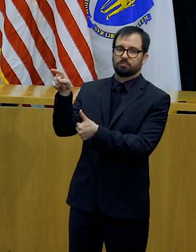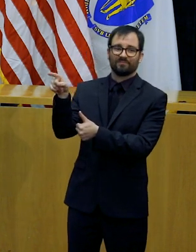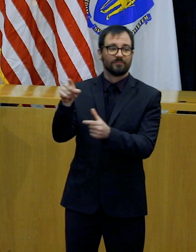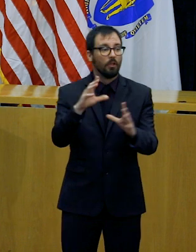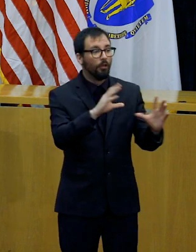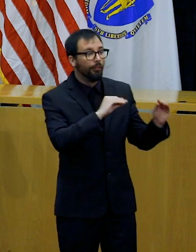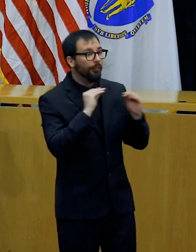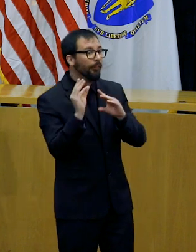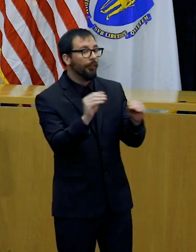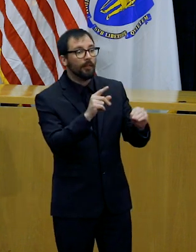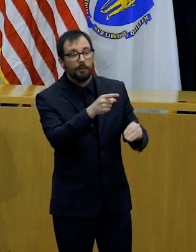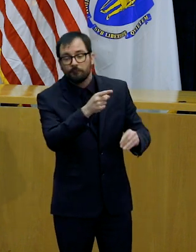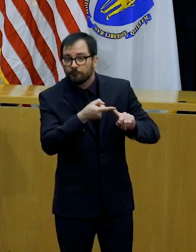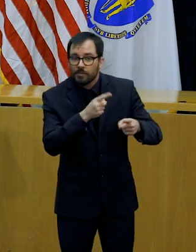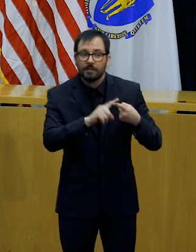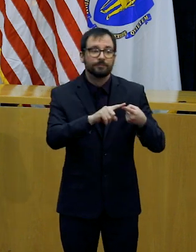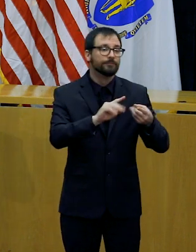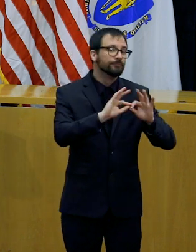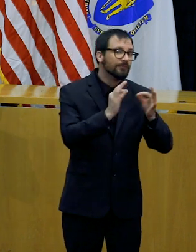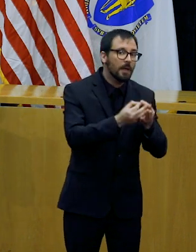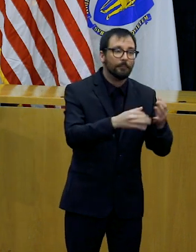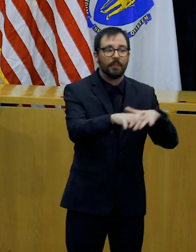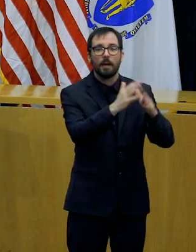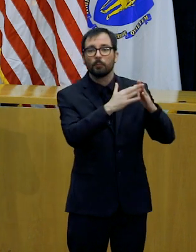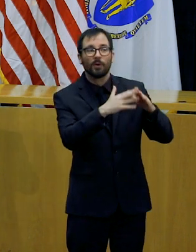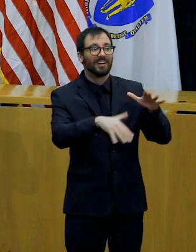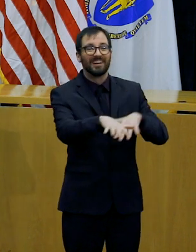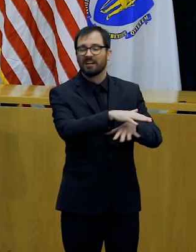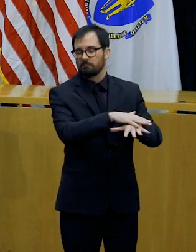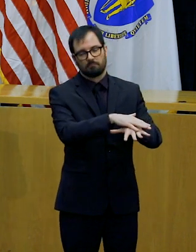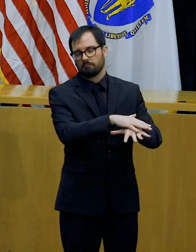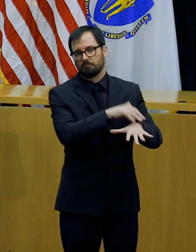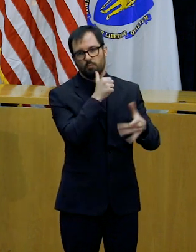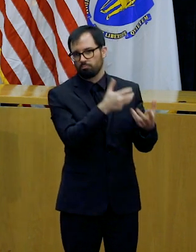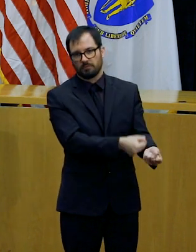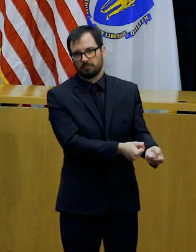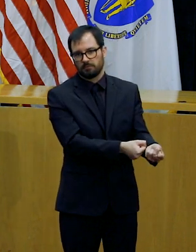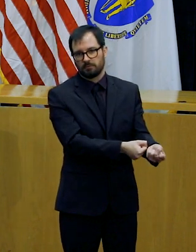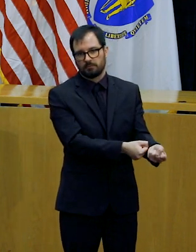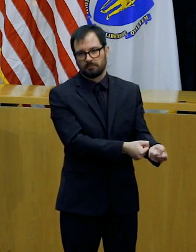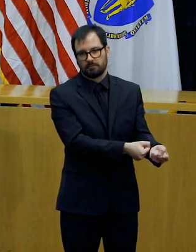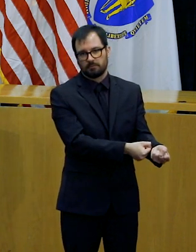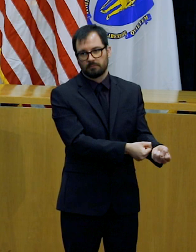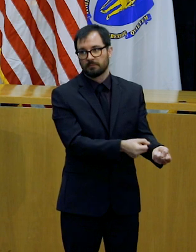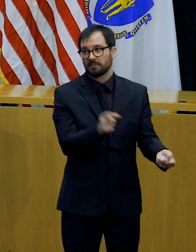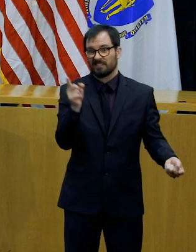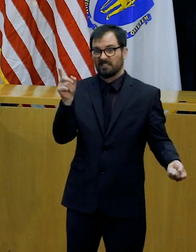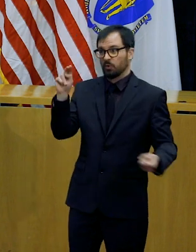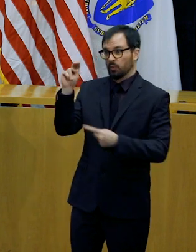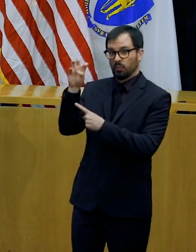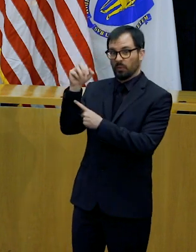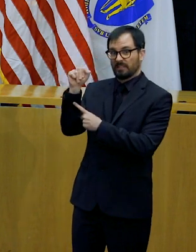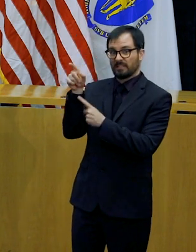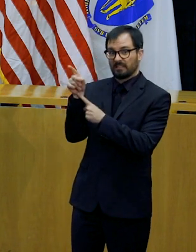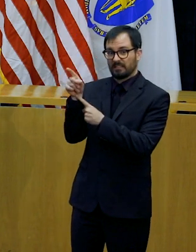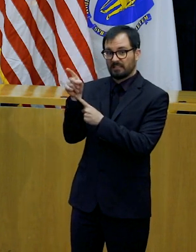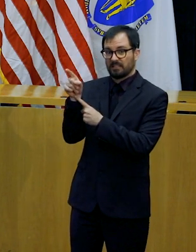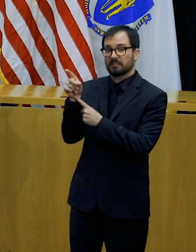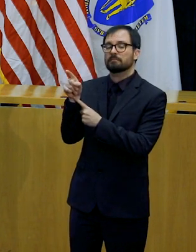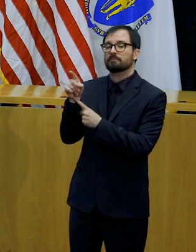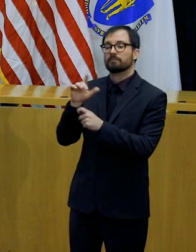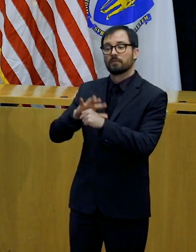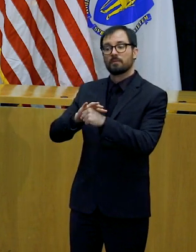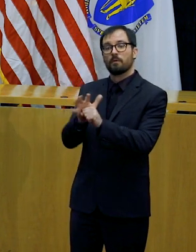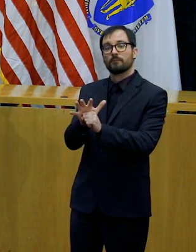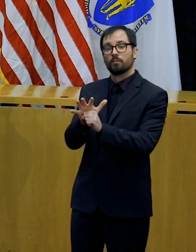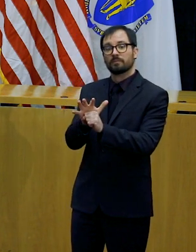alerts actually MA, in our efforts to inform the public about COVID-19, which will enable you to get up-to-date alerts